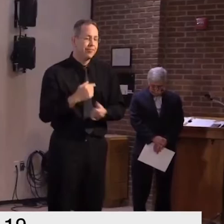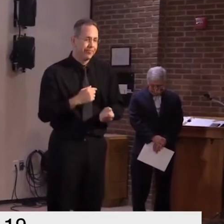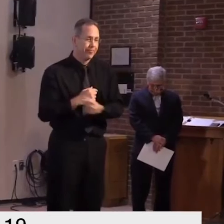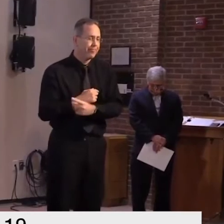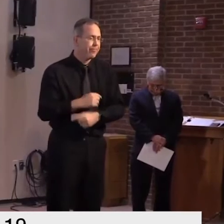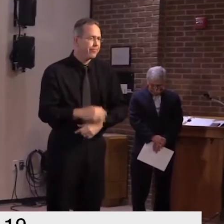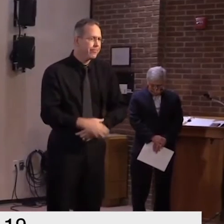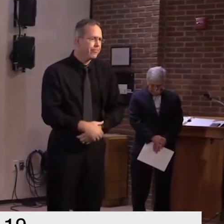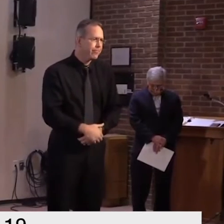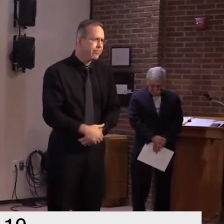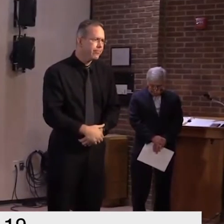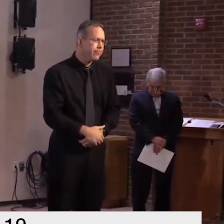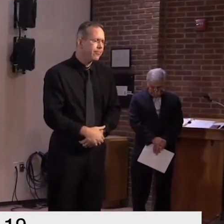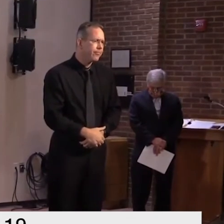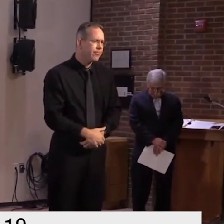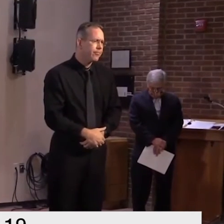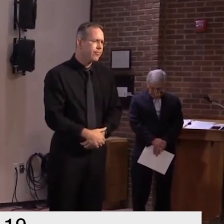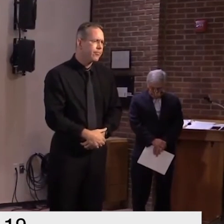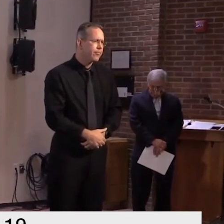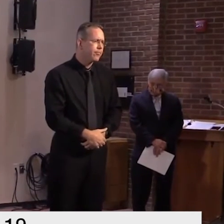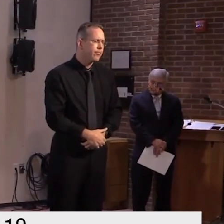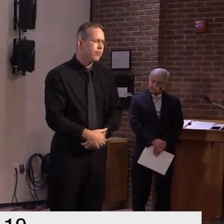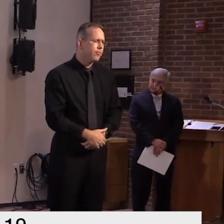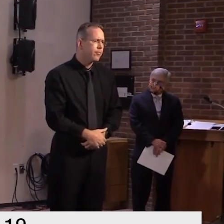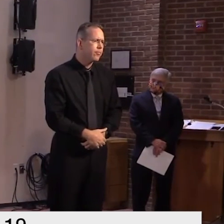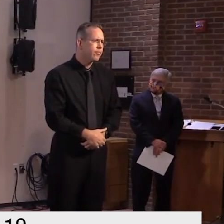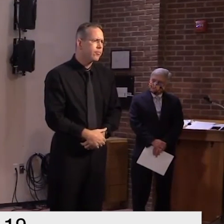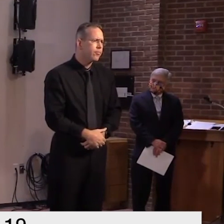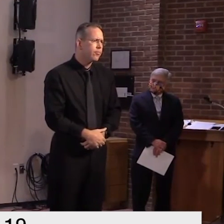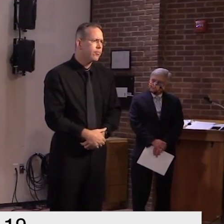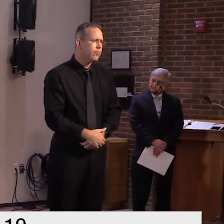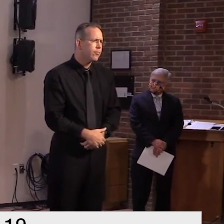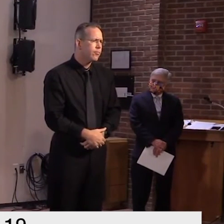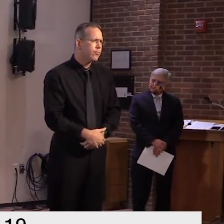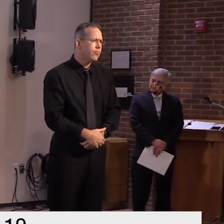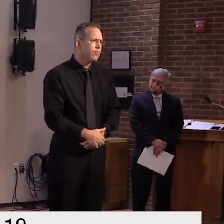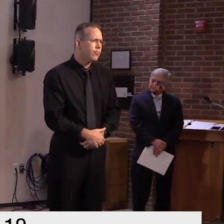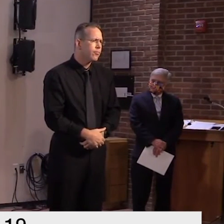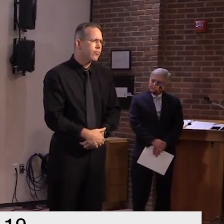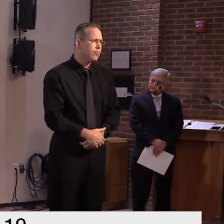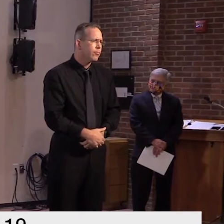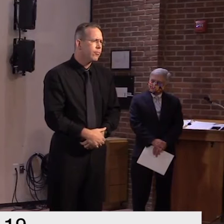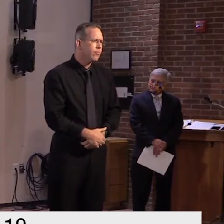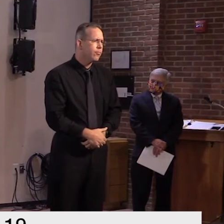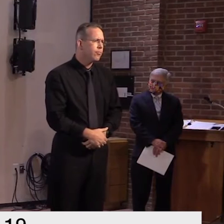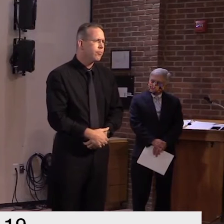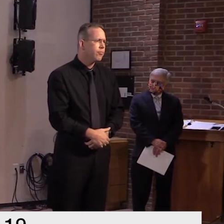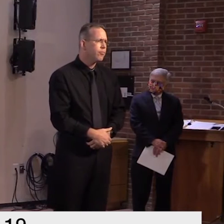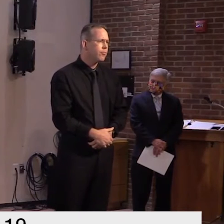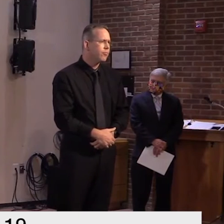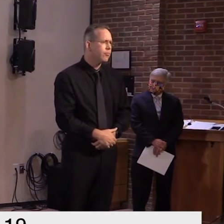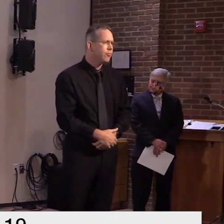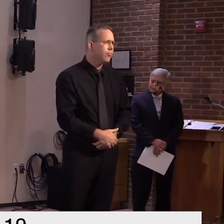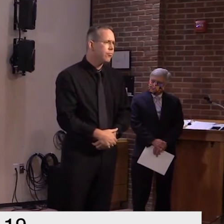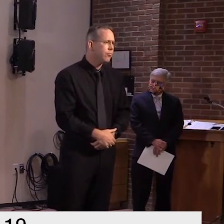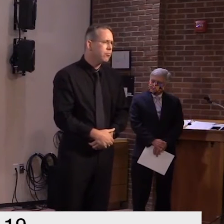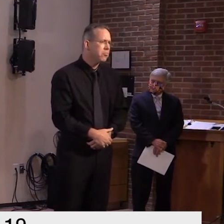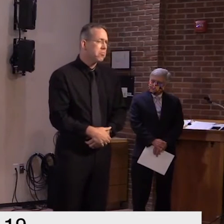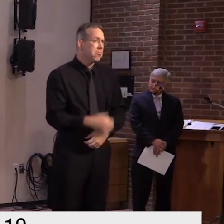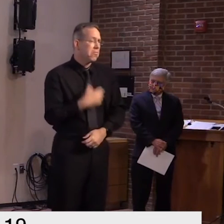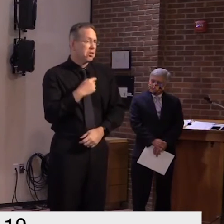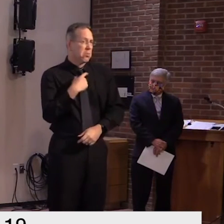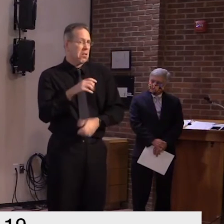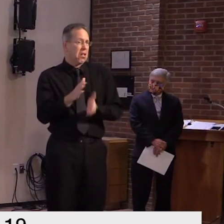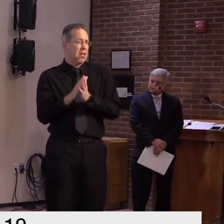there is no exact answer to this question but i'm going to ask it anyway we're hearing all this relatively speaking